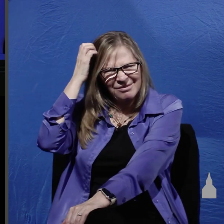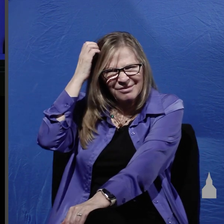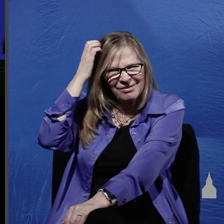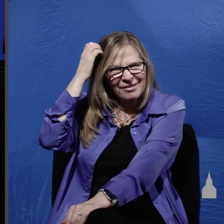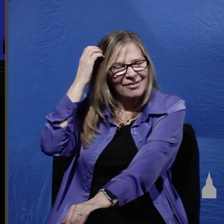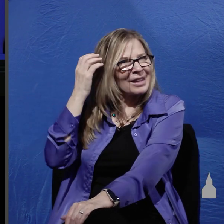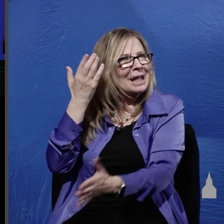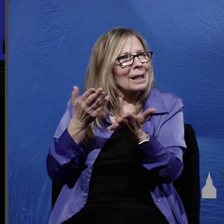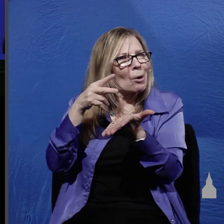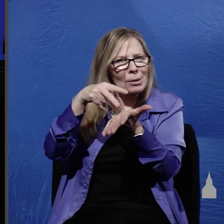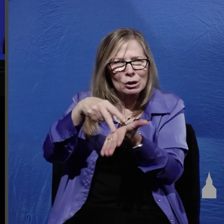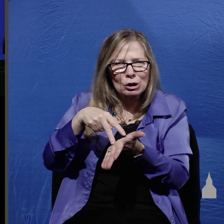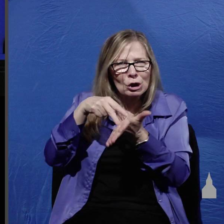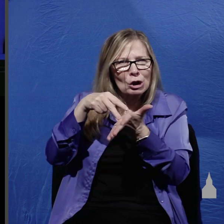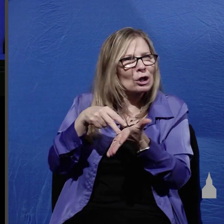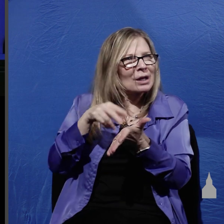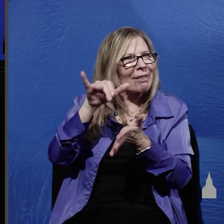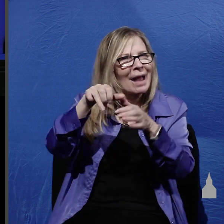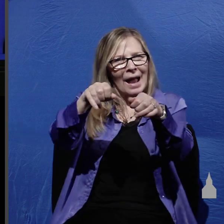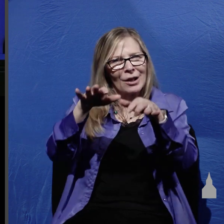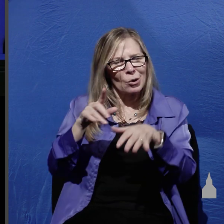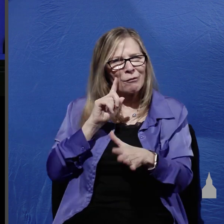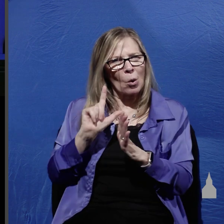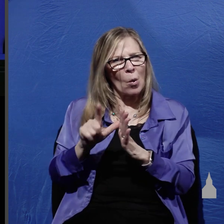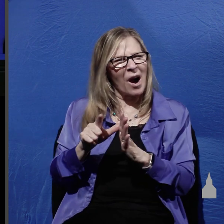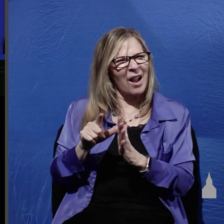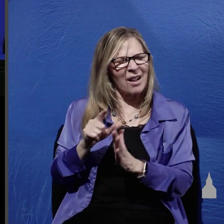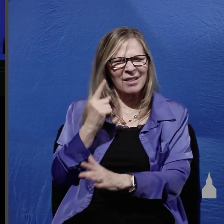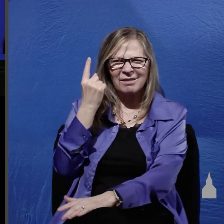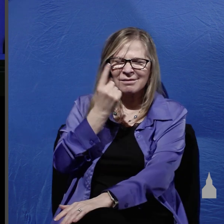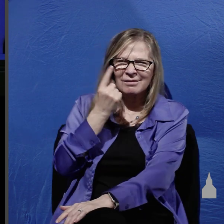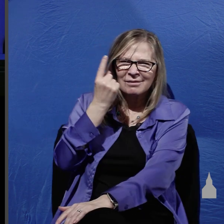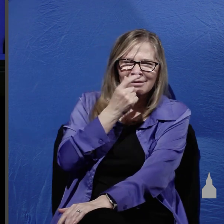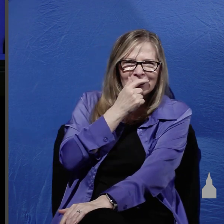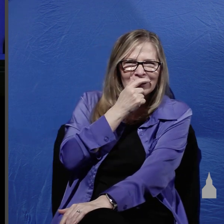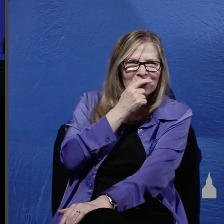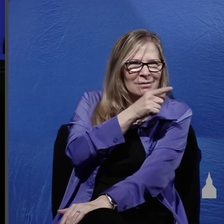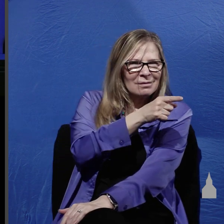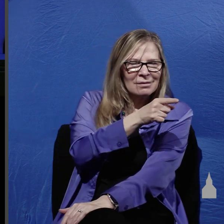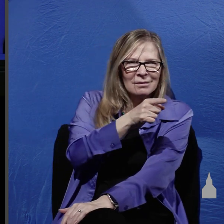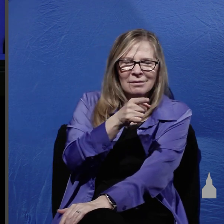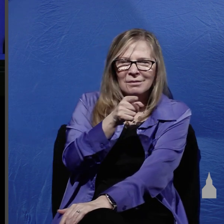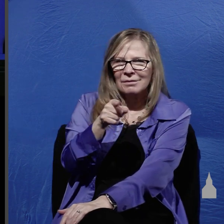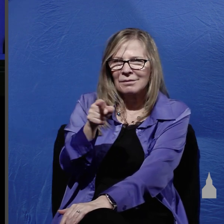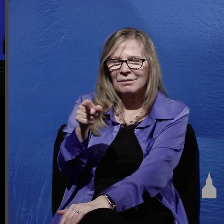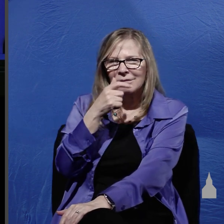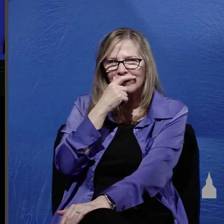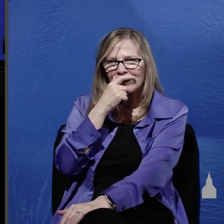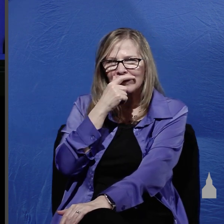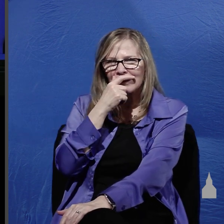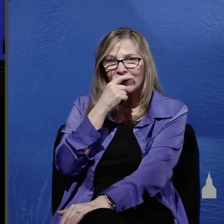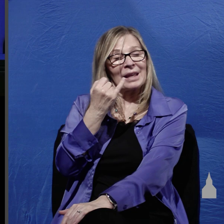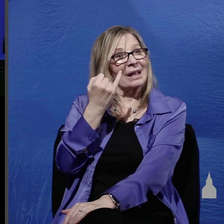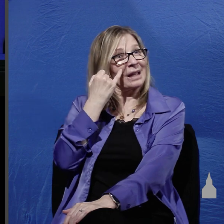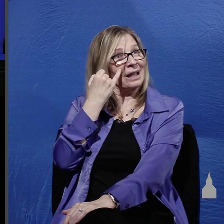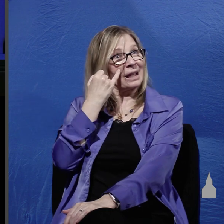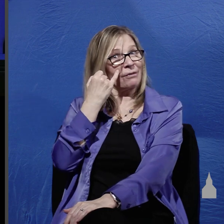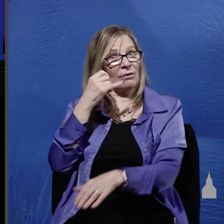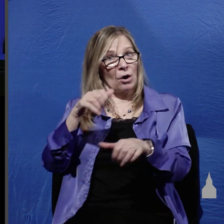have stood in that tomb for a while just trying to figure this thing out you see if grave robbers had taken the body they